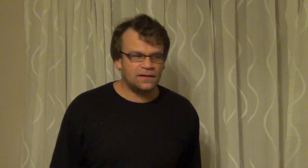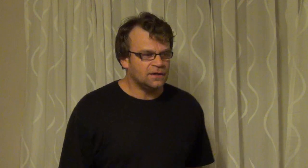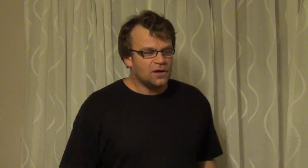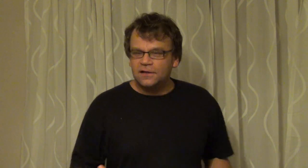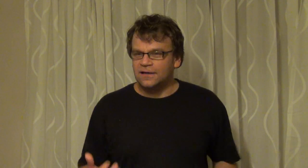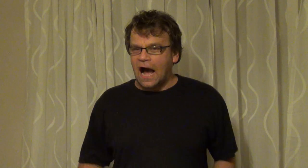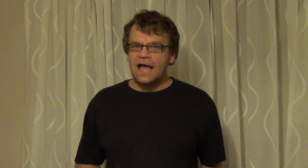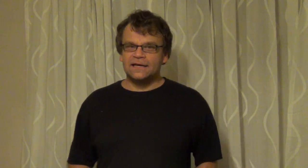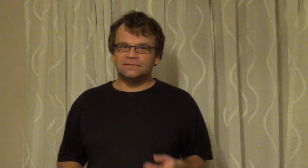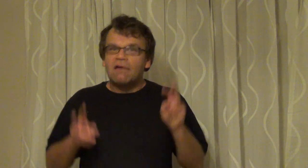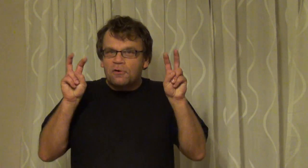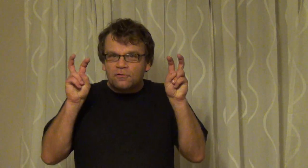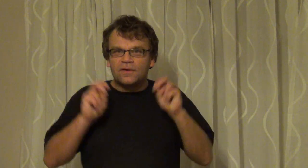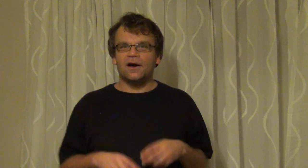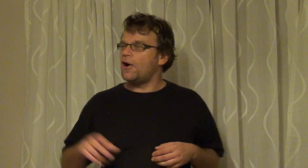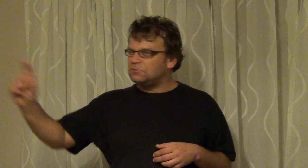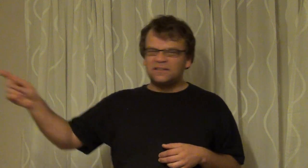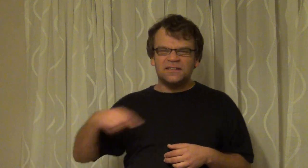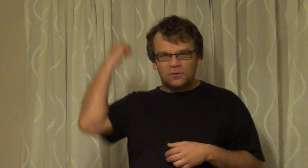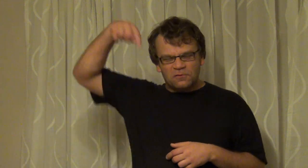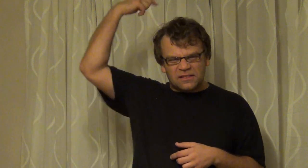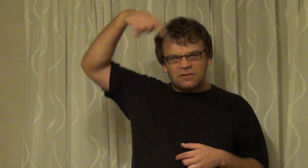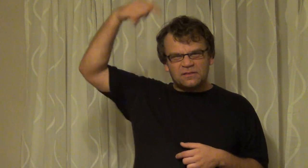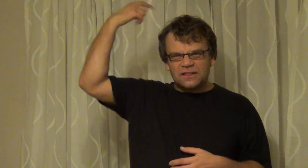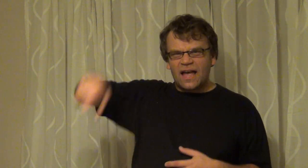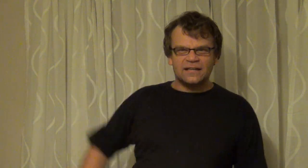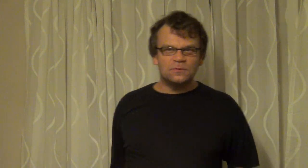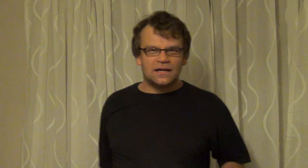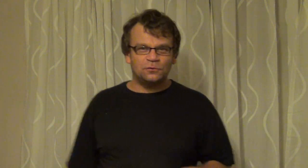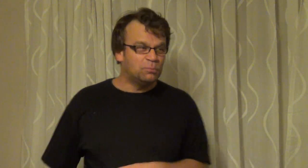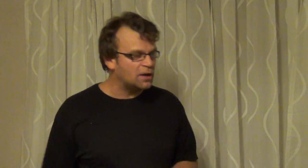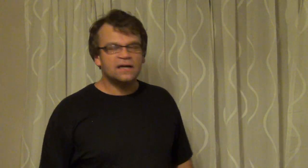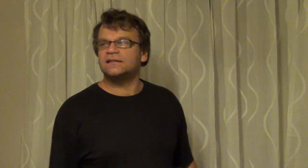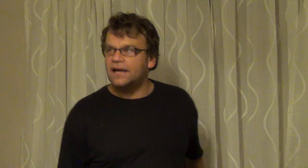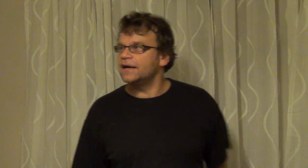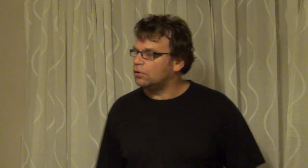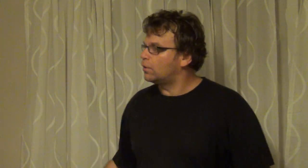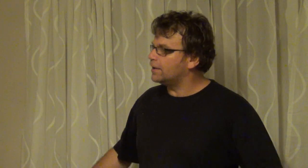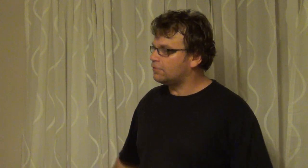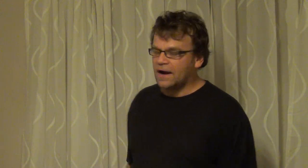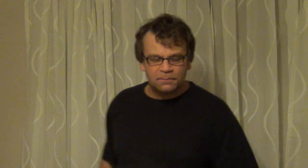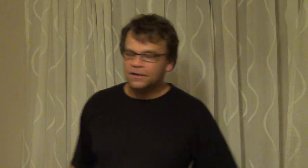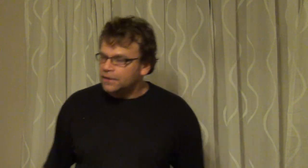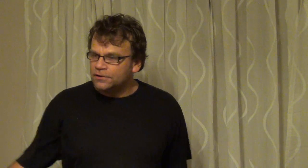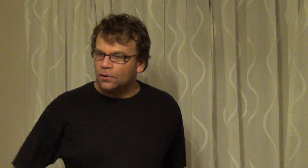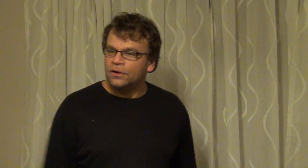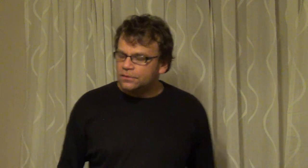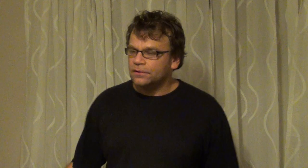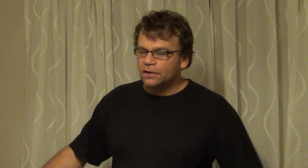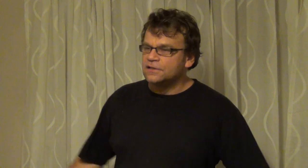and I my girlfriend are you dating that girl with the head looks like a football said yeah yeah okay you know fine but you know at least